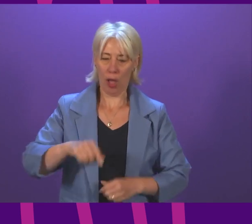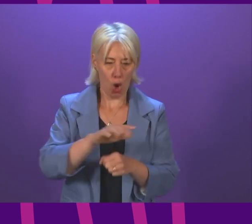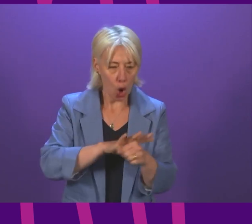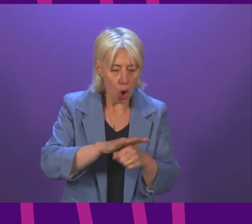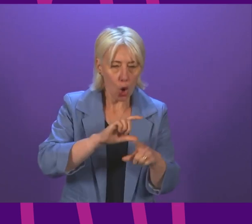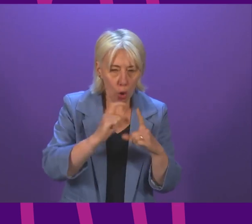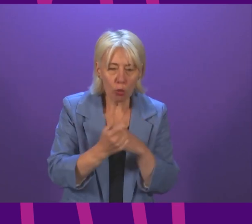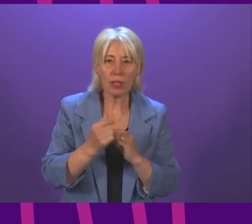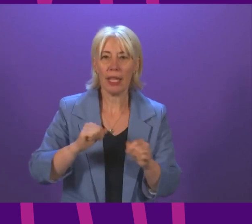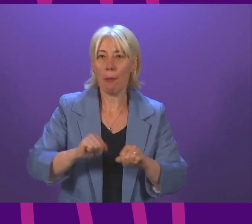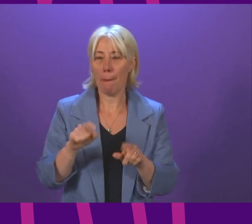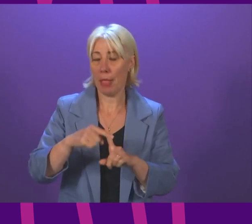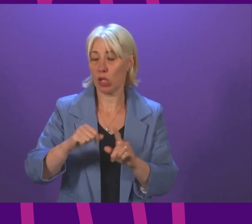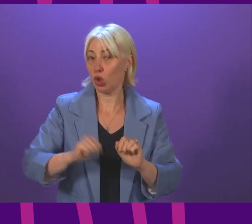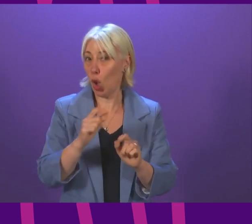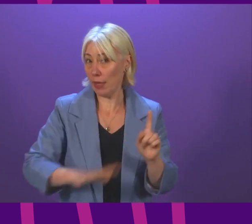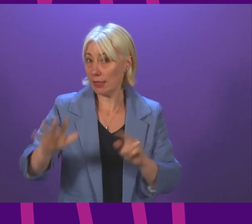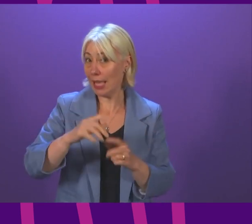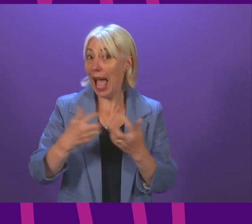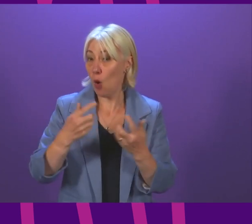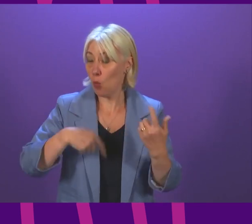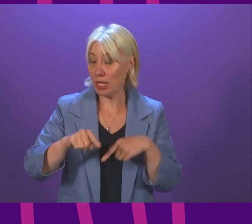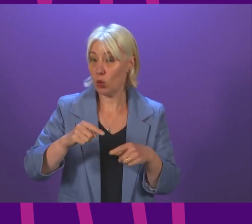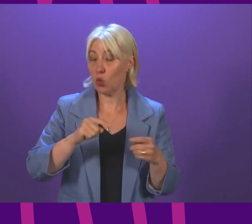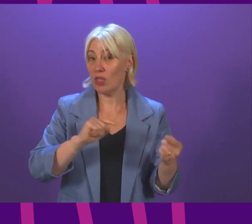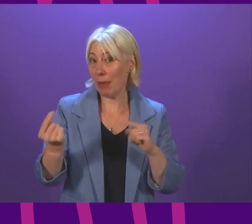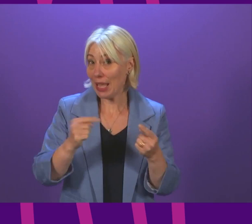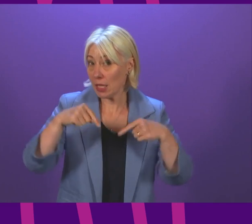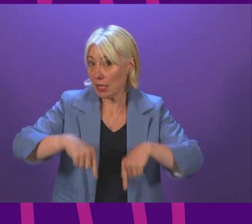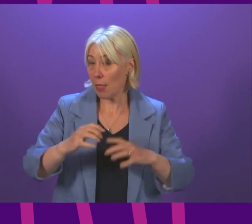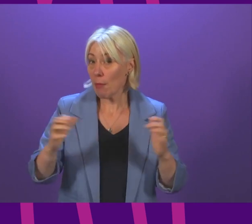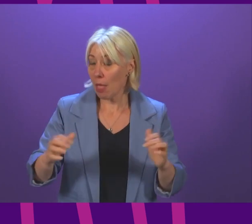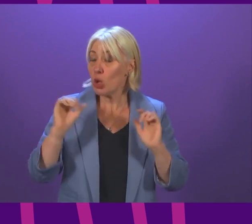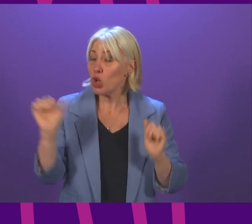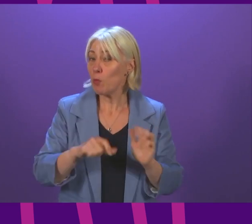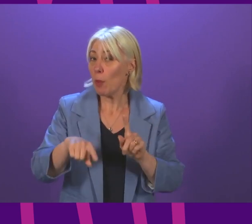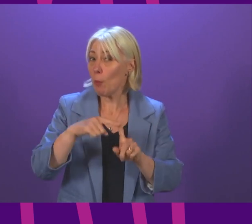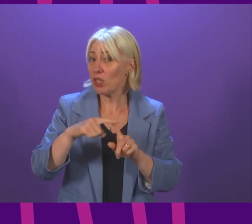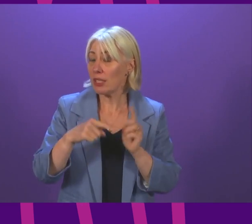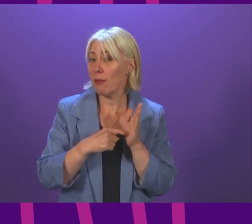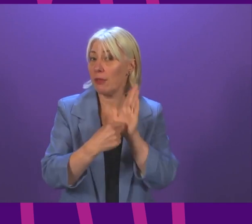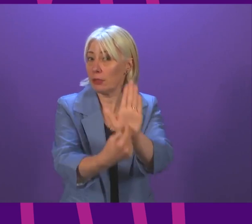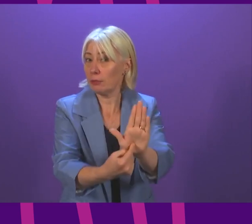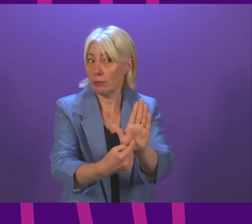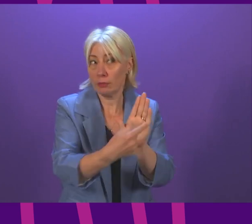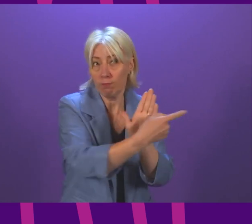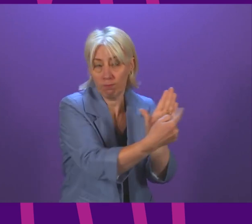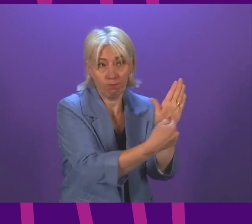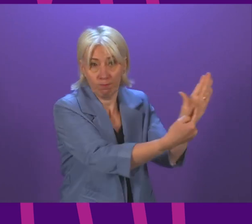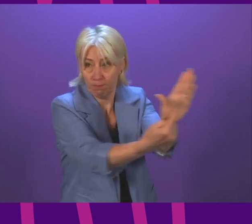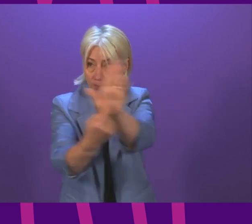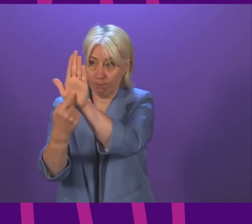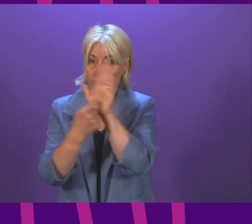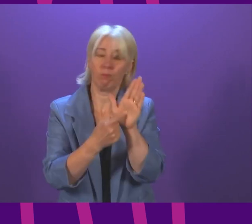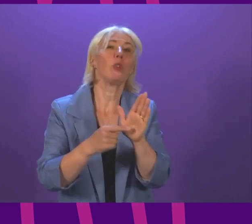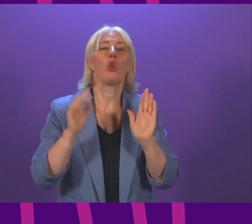way in which we conduct debate in this parliament should set a positive example to people across the country and